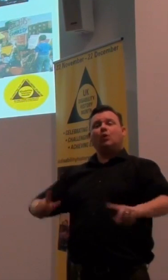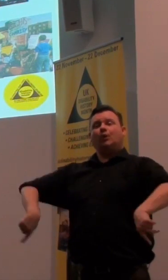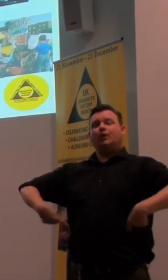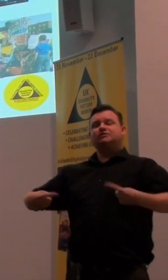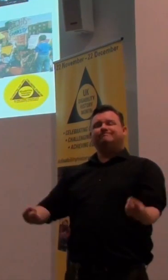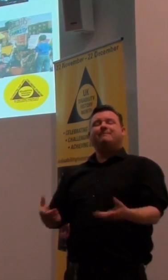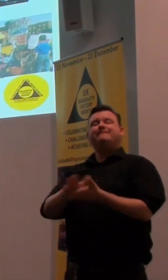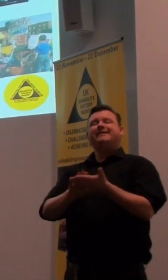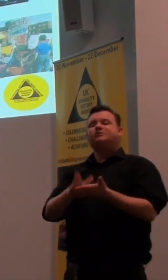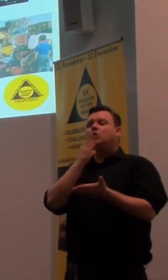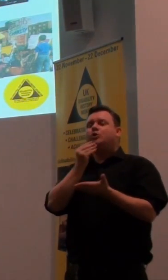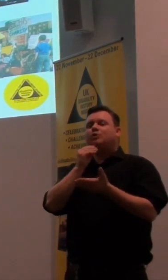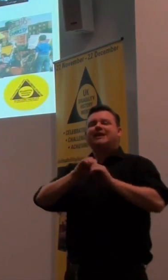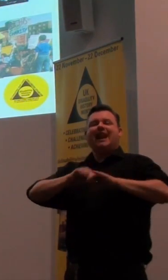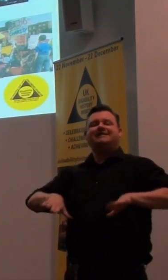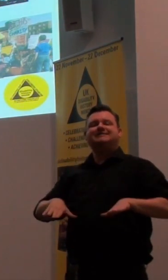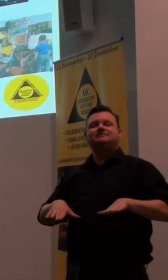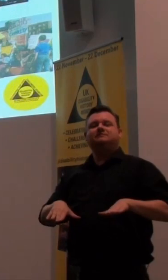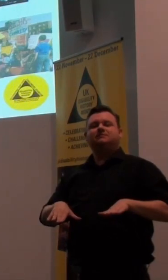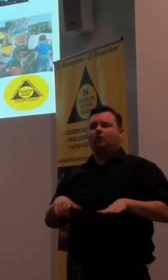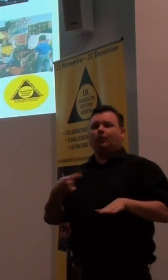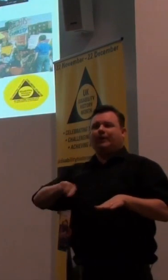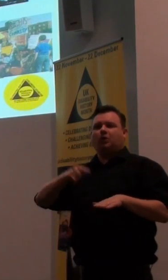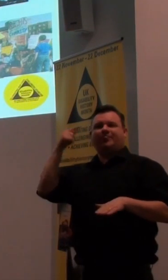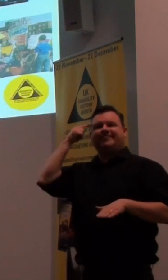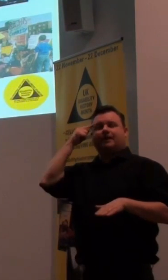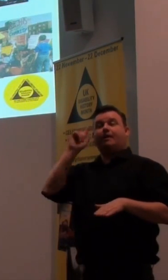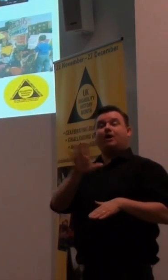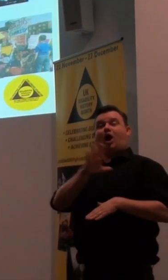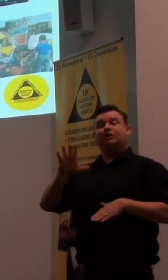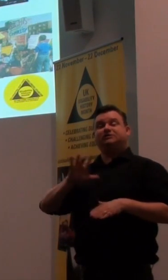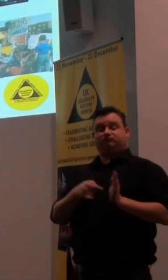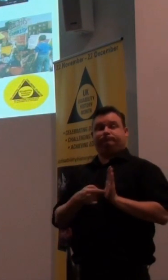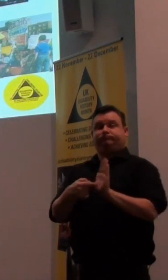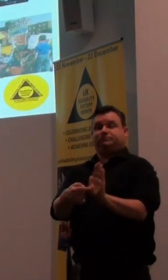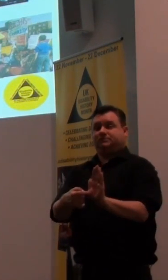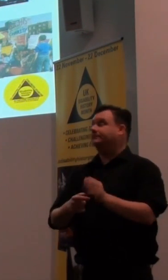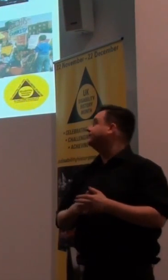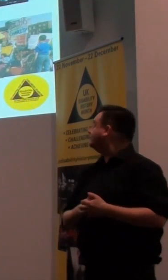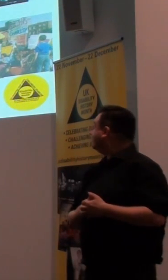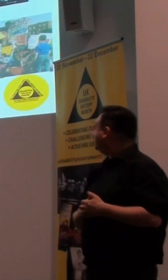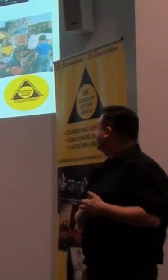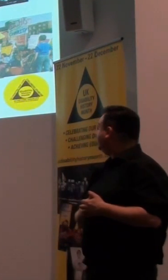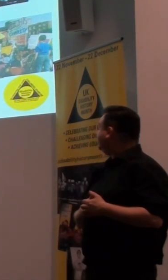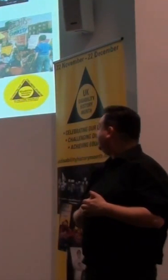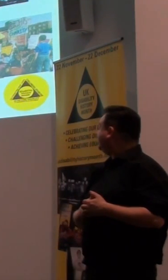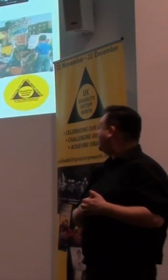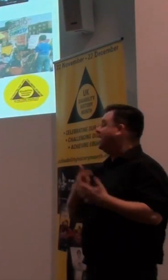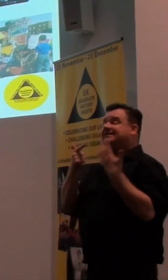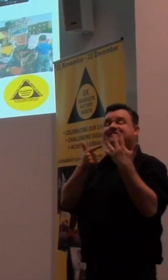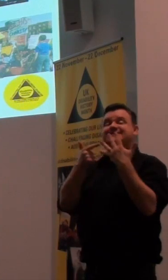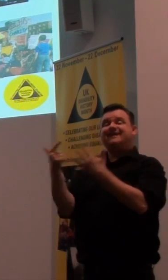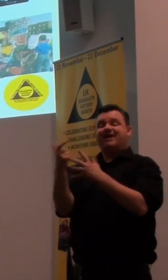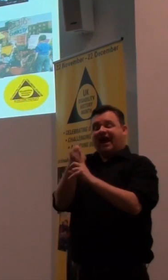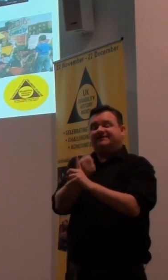for uselessness. Is it? We don't think so, but they put it forward. And here we have seven activists from North London